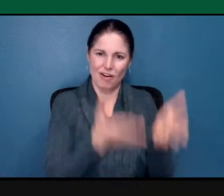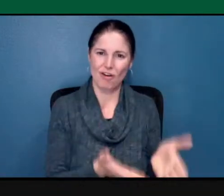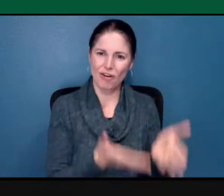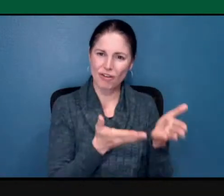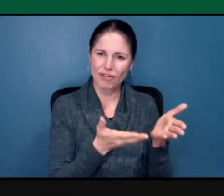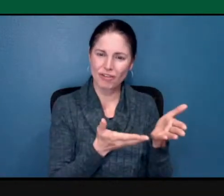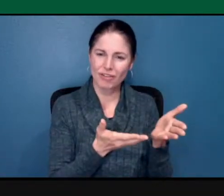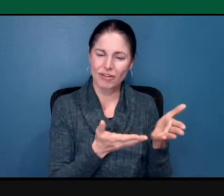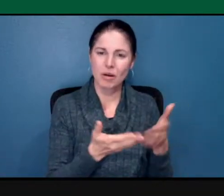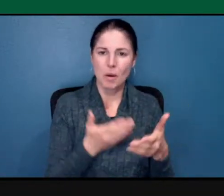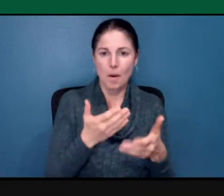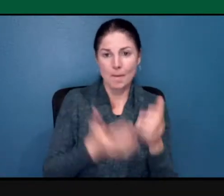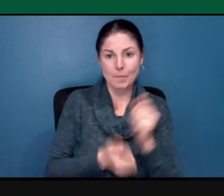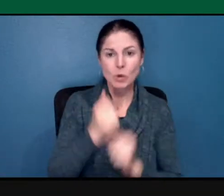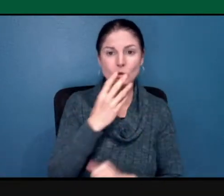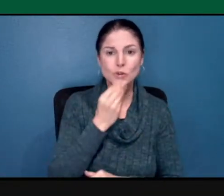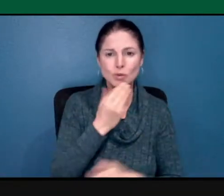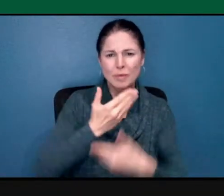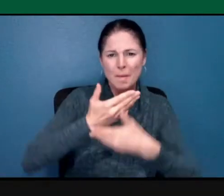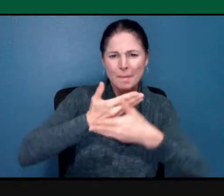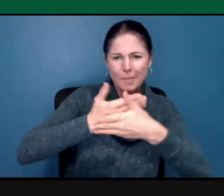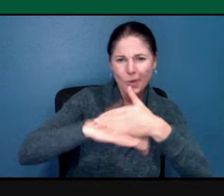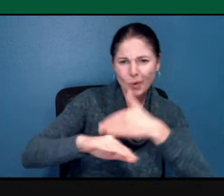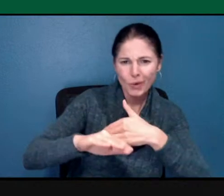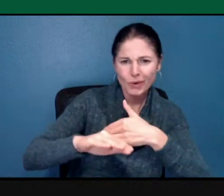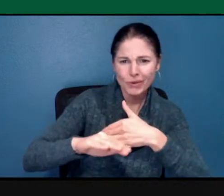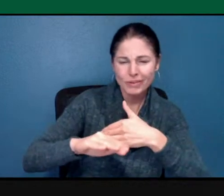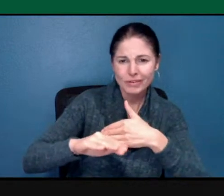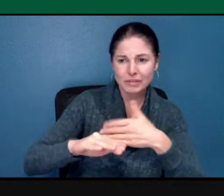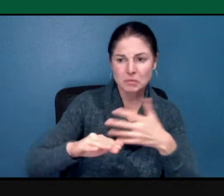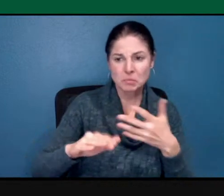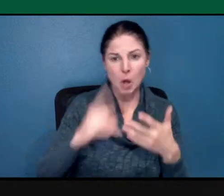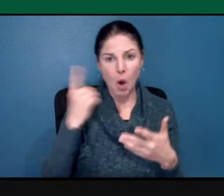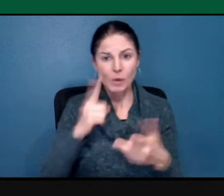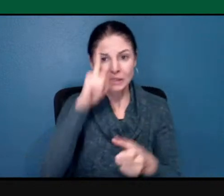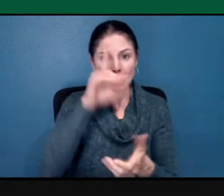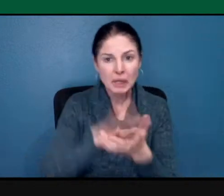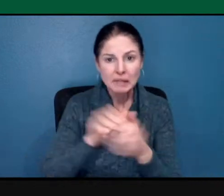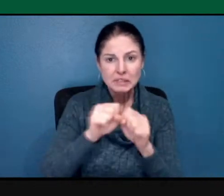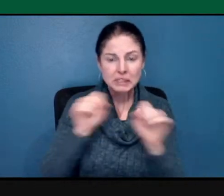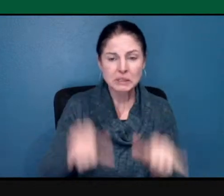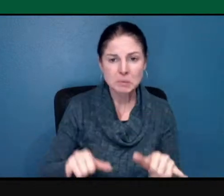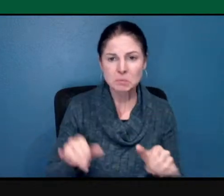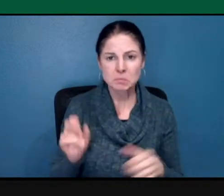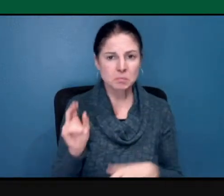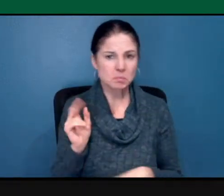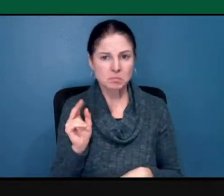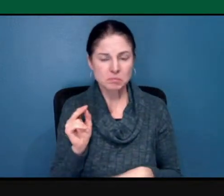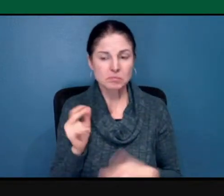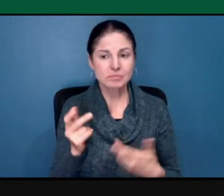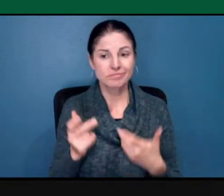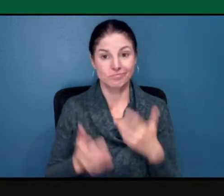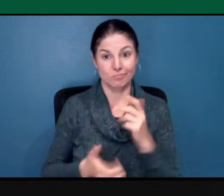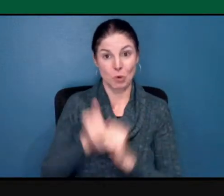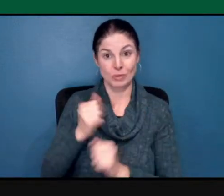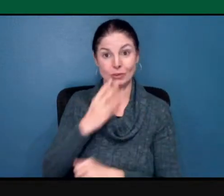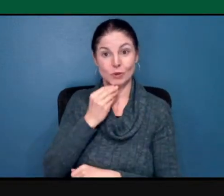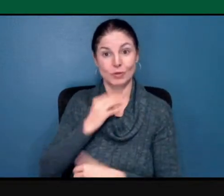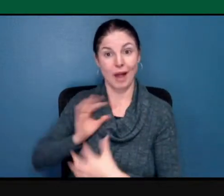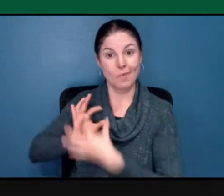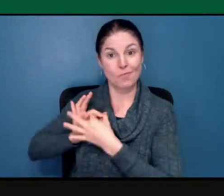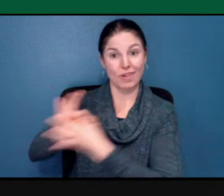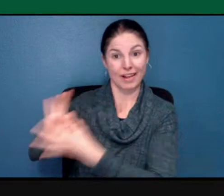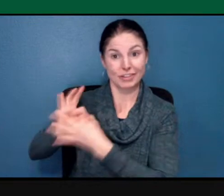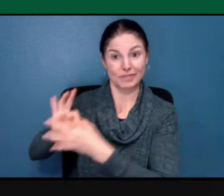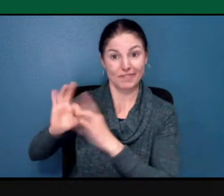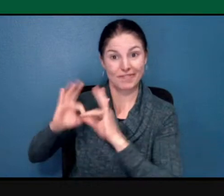born Jewish. It's not necessarily a belief system. Most of the Jews I'm related to don't actually do a